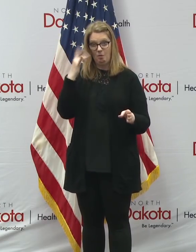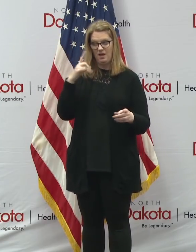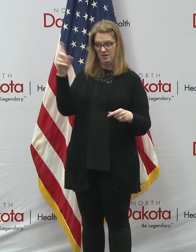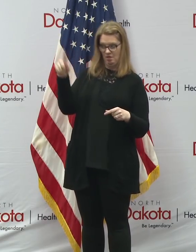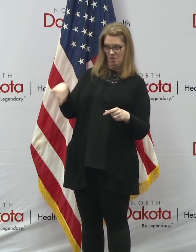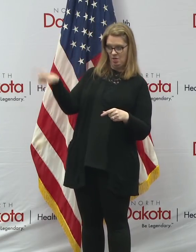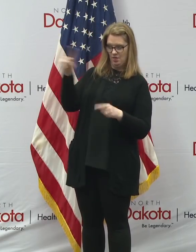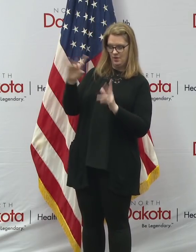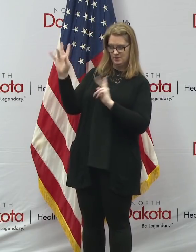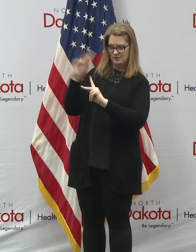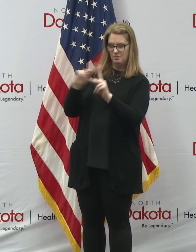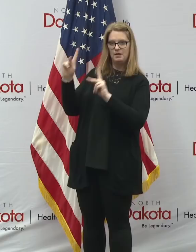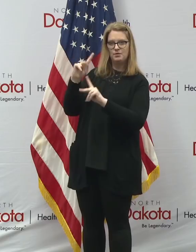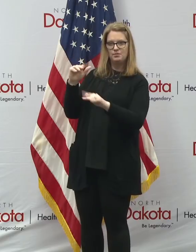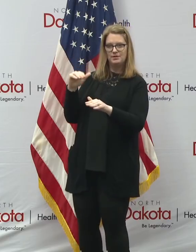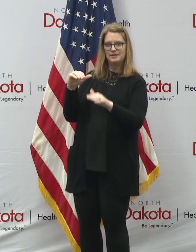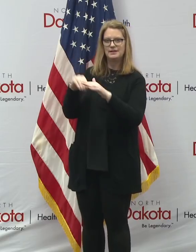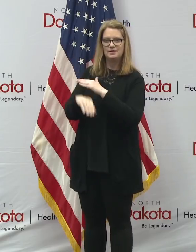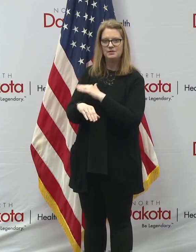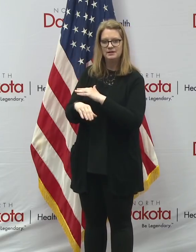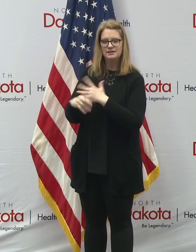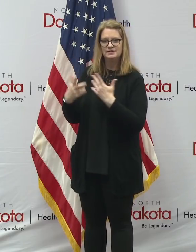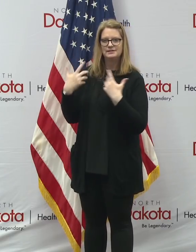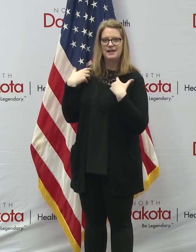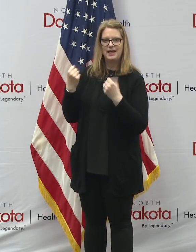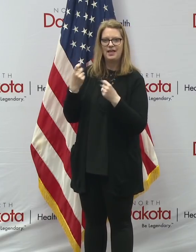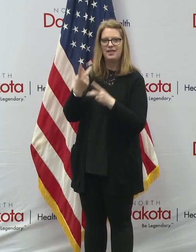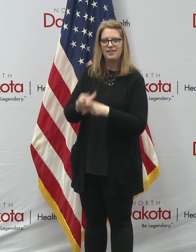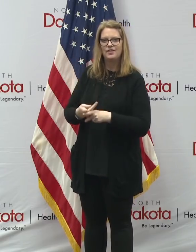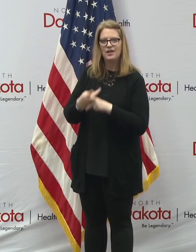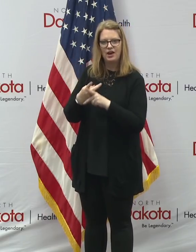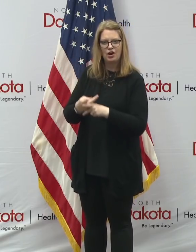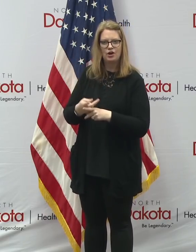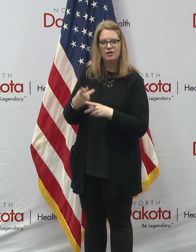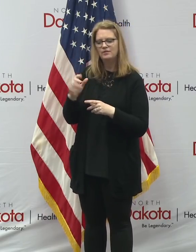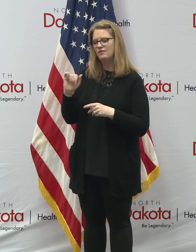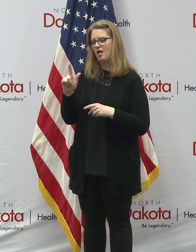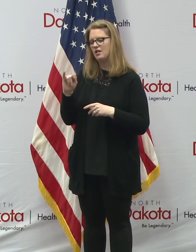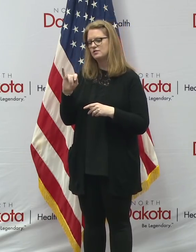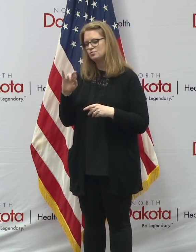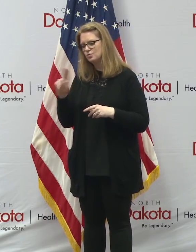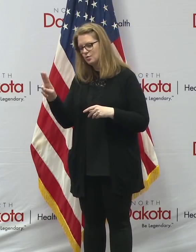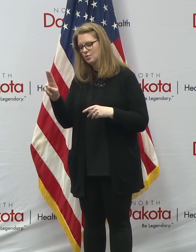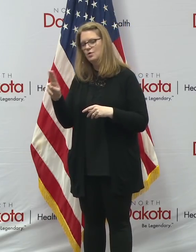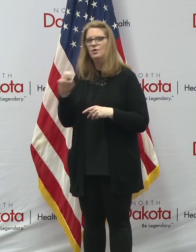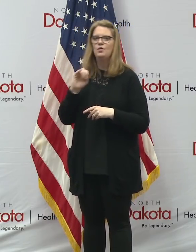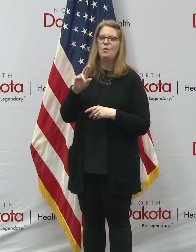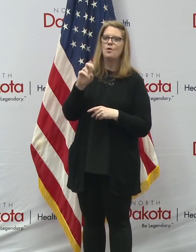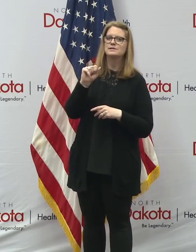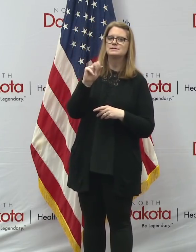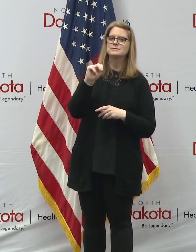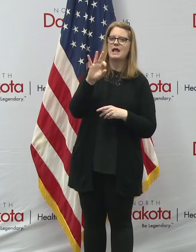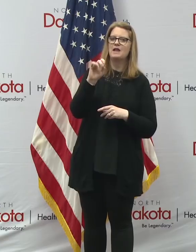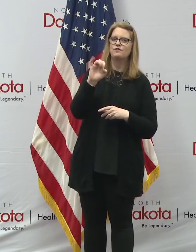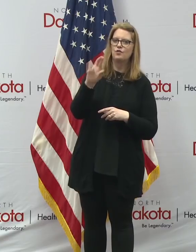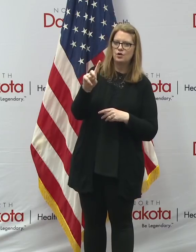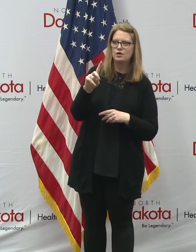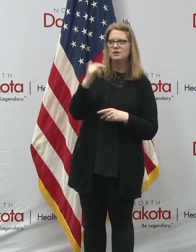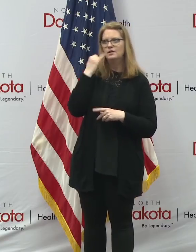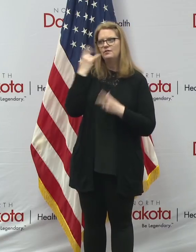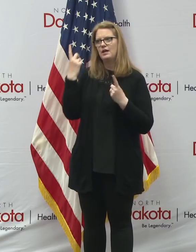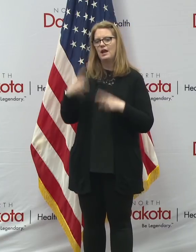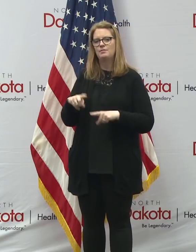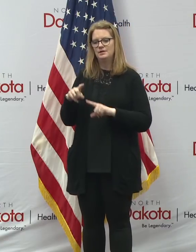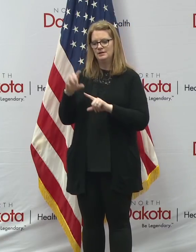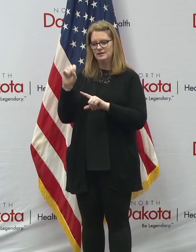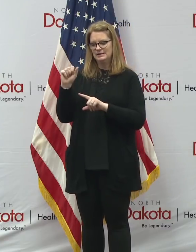receiving health care from either All True or Sanford. And if you ended up at Sanford